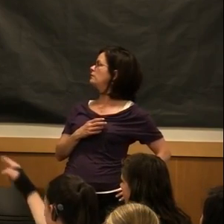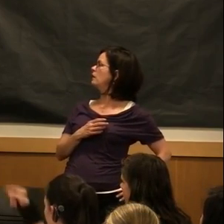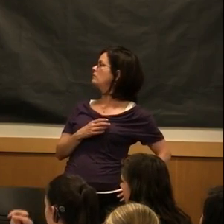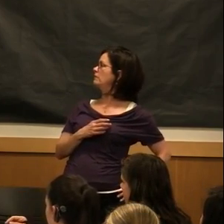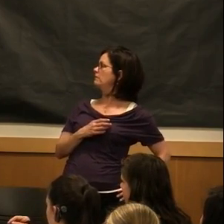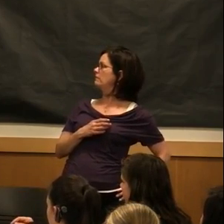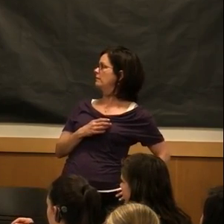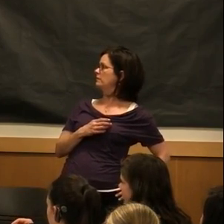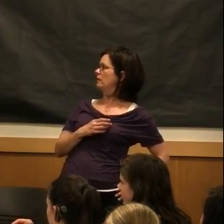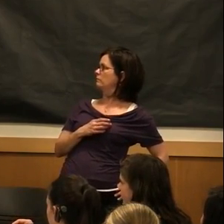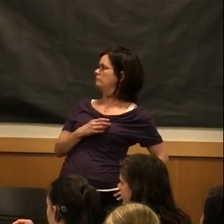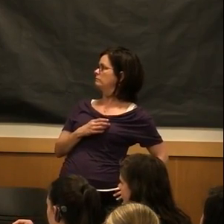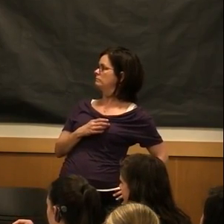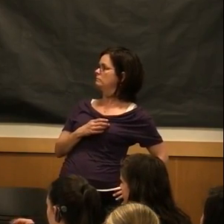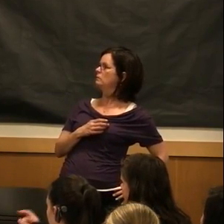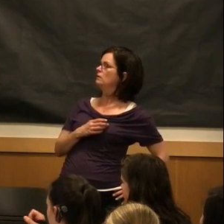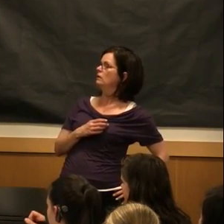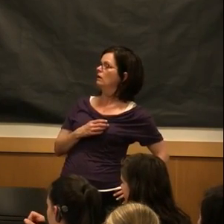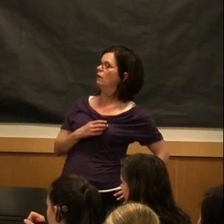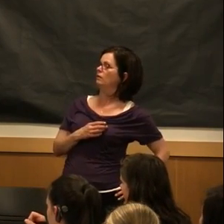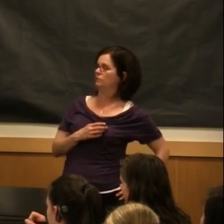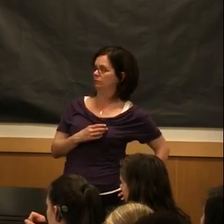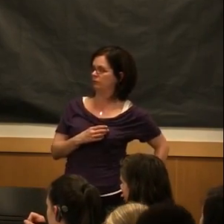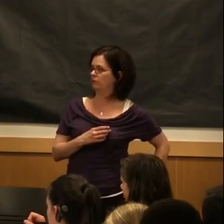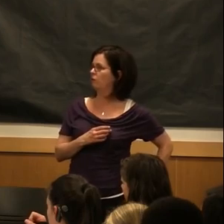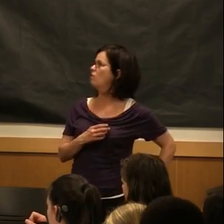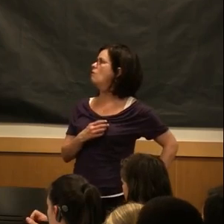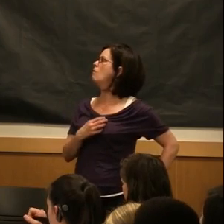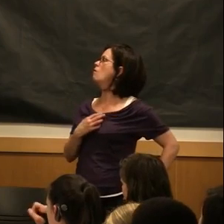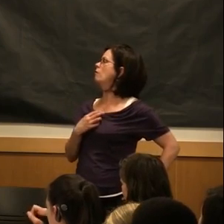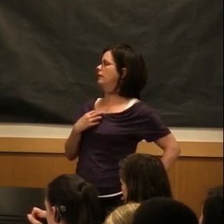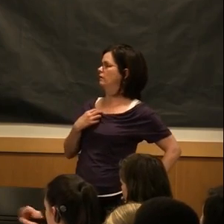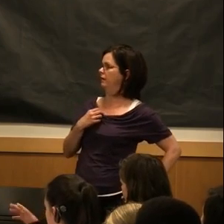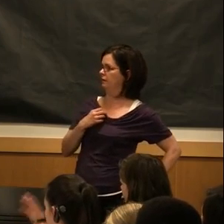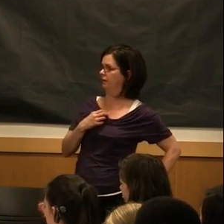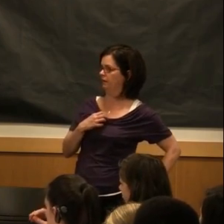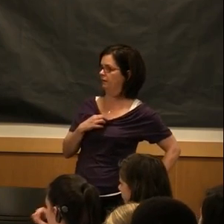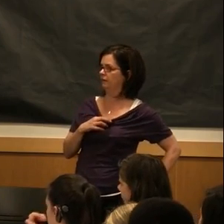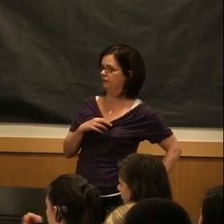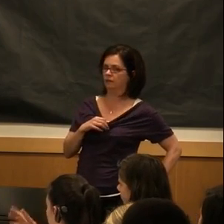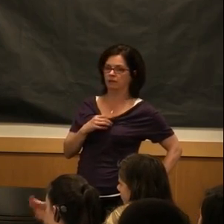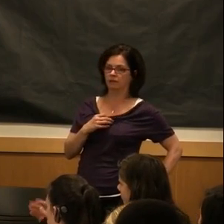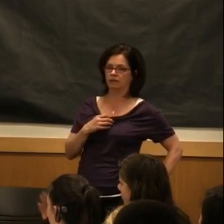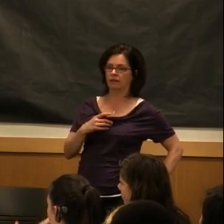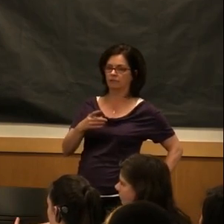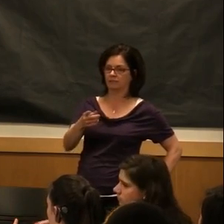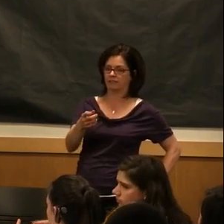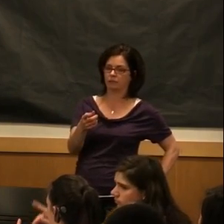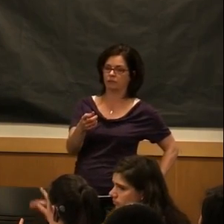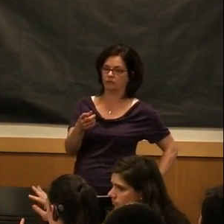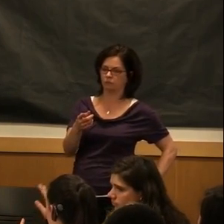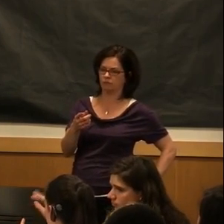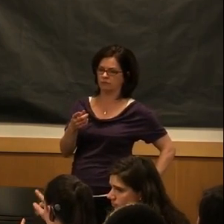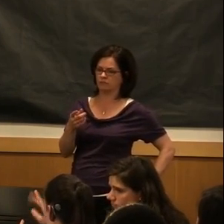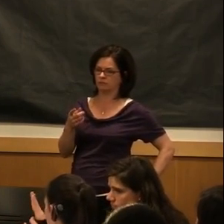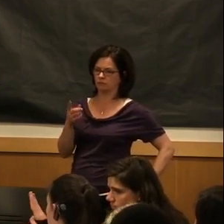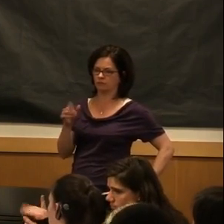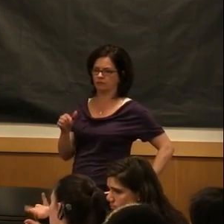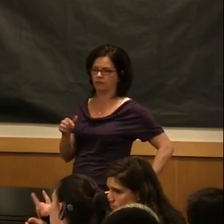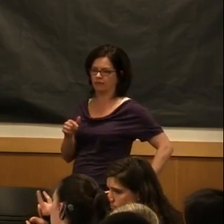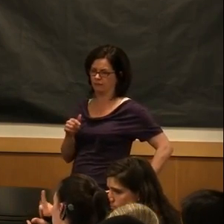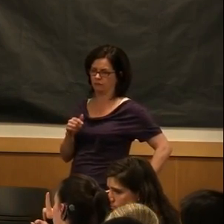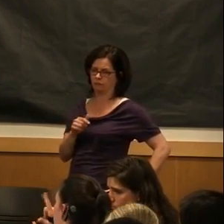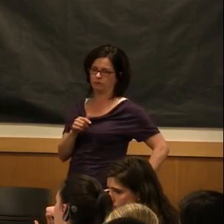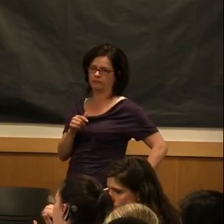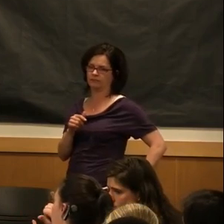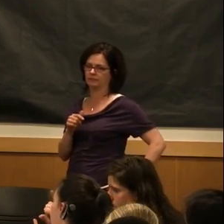Up at the top. At the very, very top. Oh. Oh, it's a mural. Oh. Oh. Okay. And my second question was a